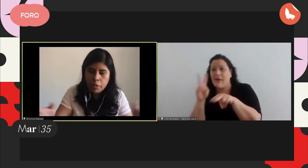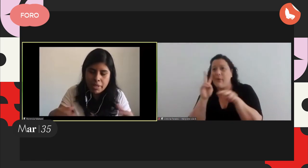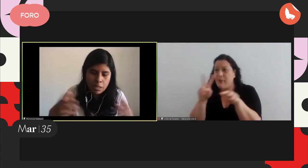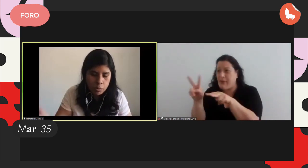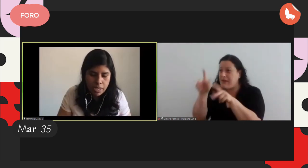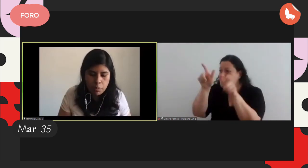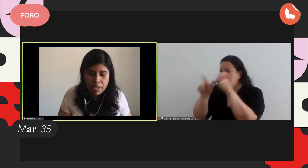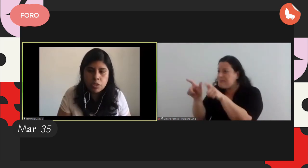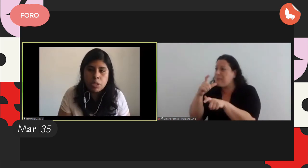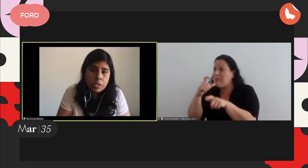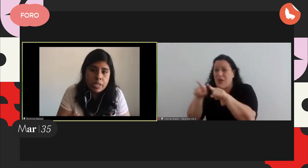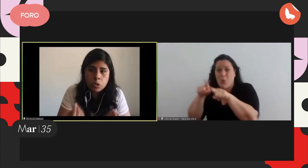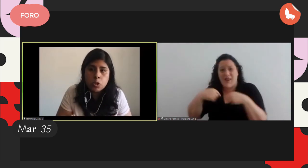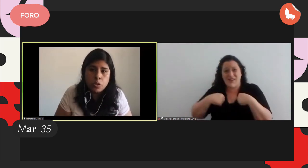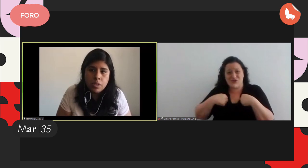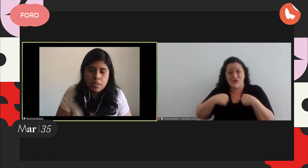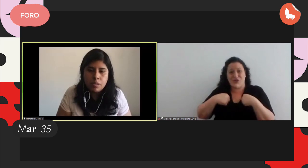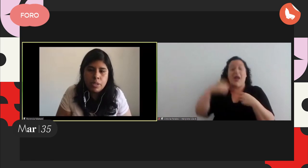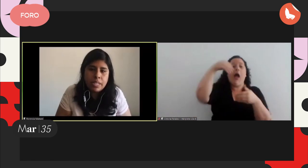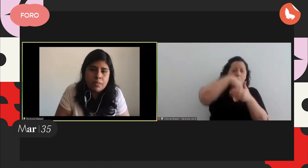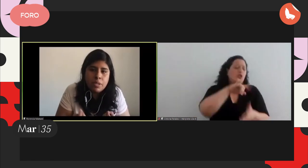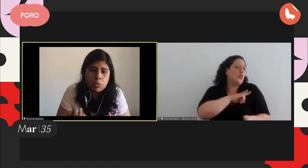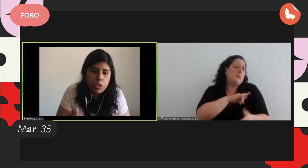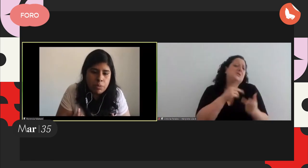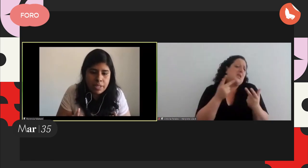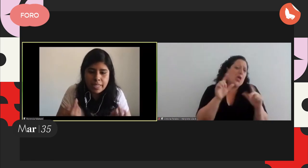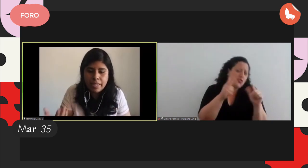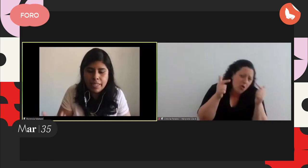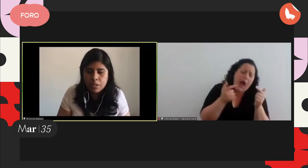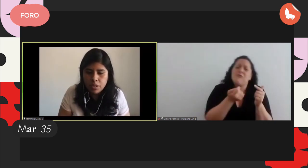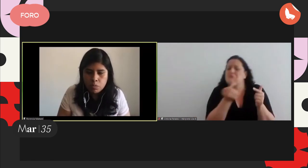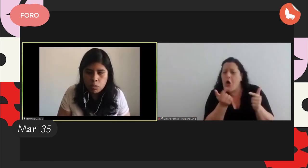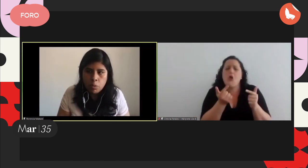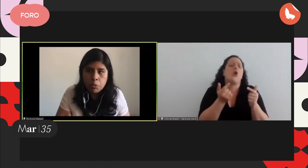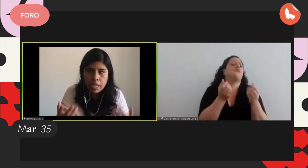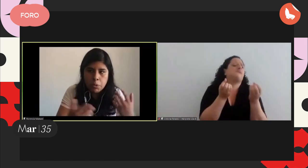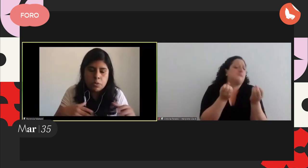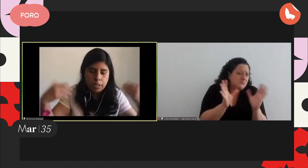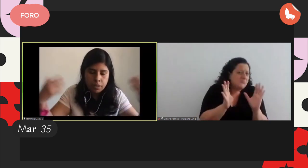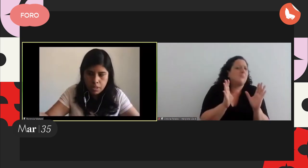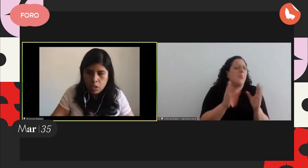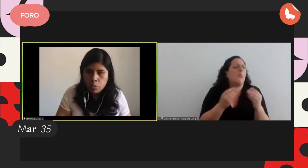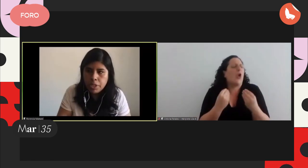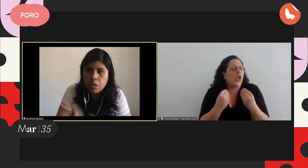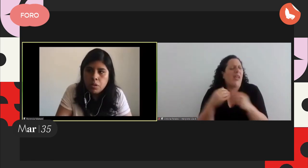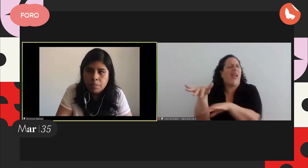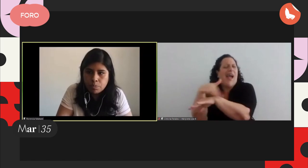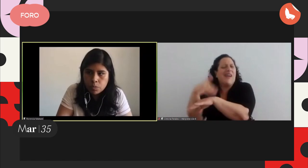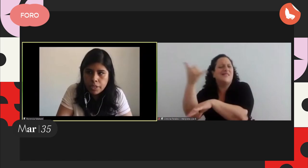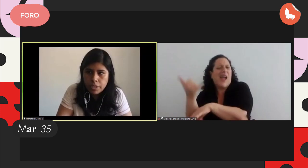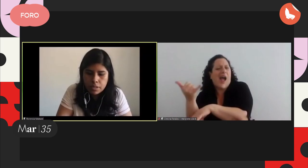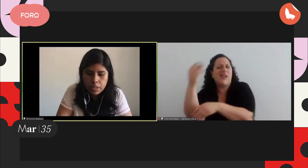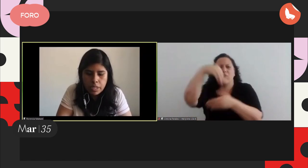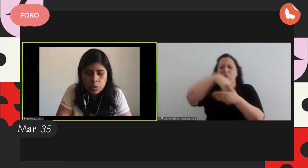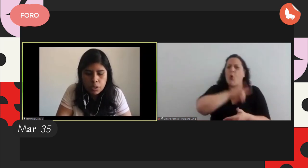classmates go out to the streets they will see people like me probably not in classrooms in universities and this takes us